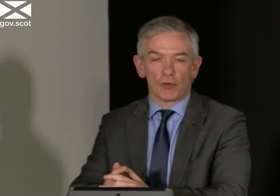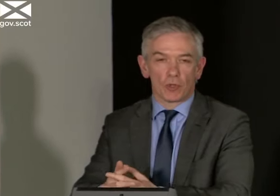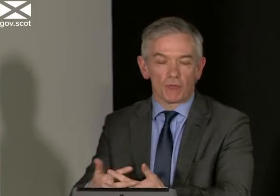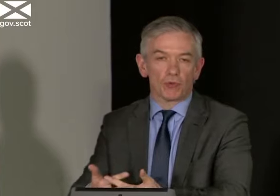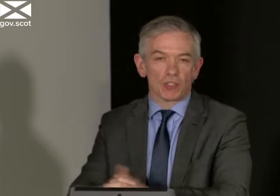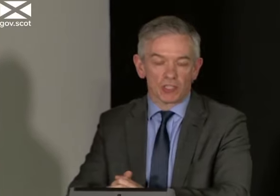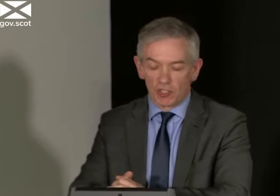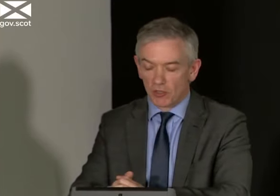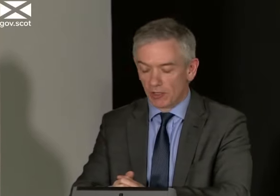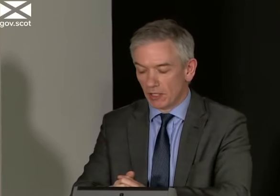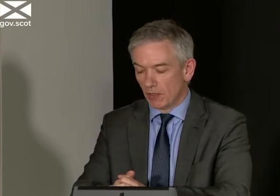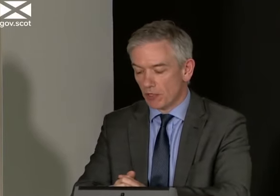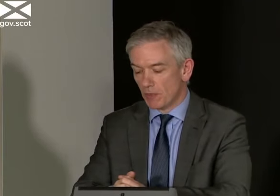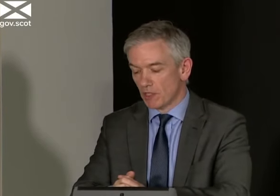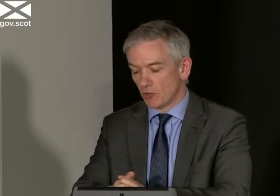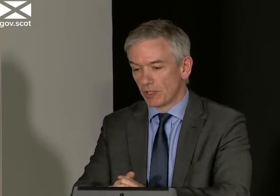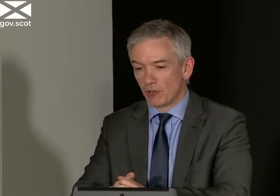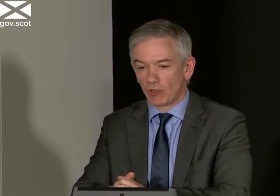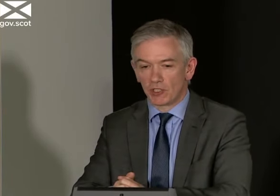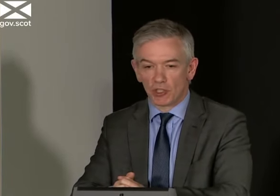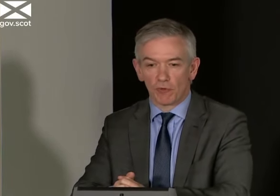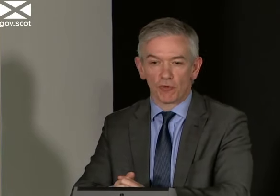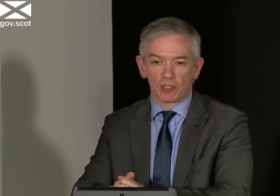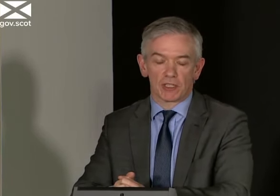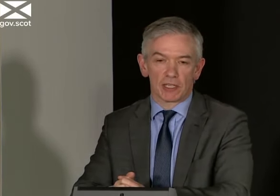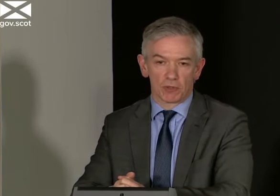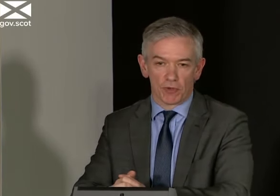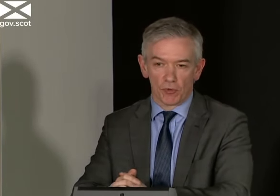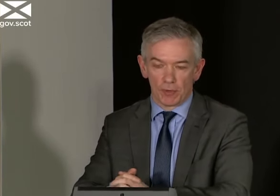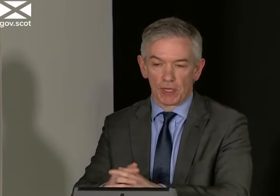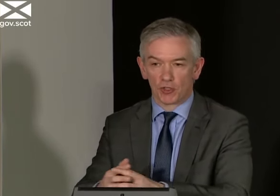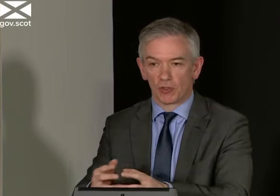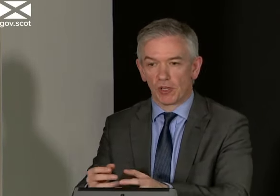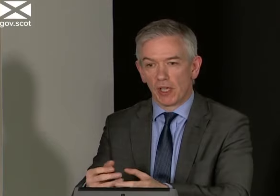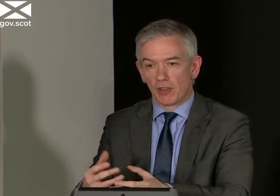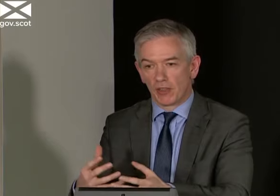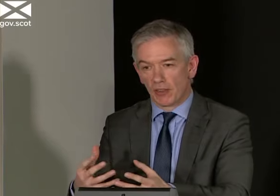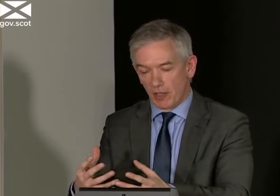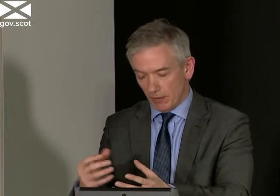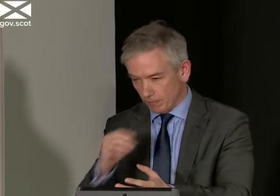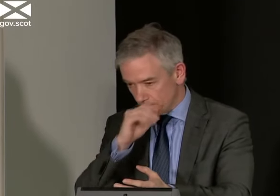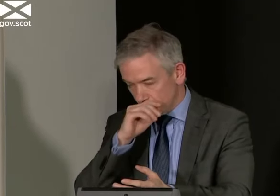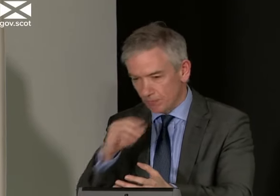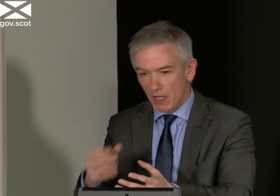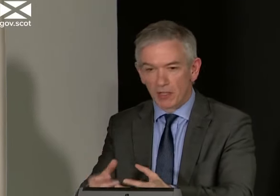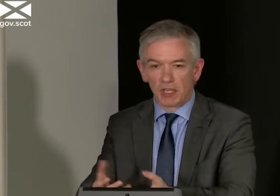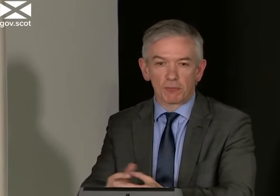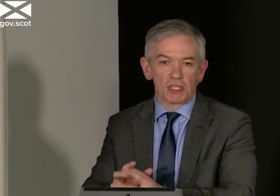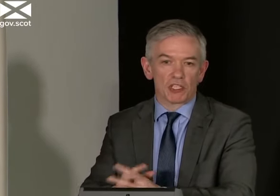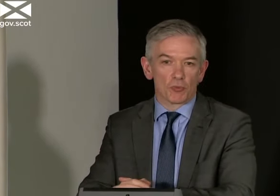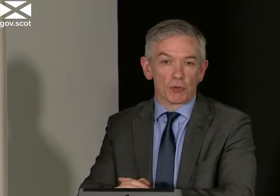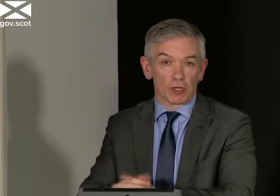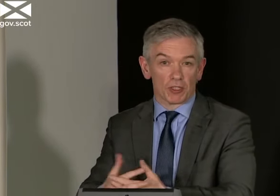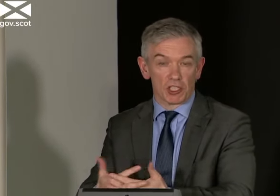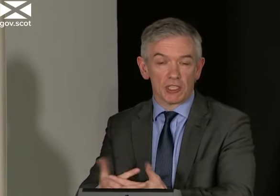can do that will influence us just now, and the First Minister has already outlined some of those in terms of how we make sure that the various